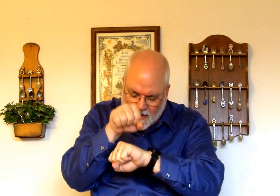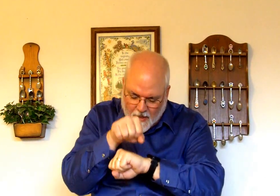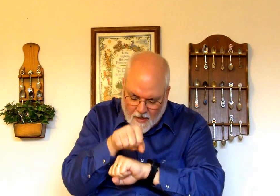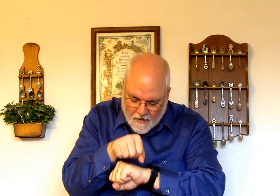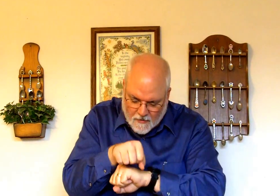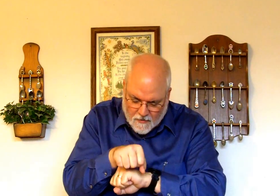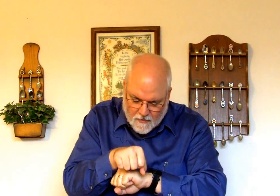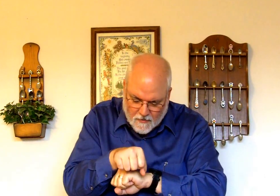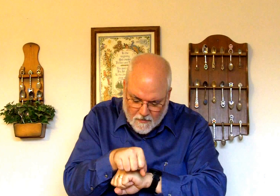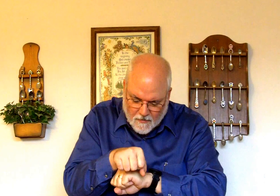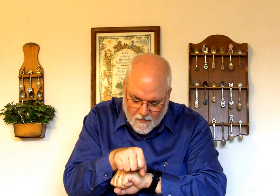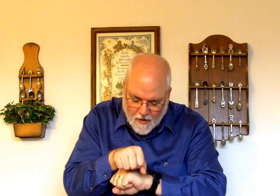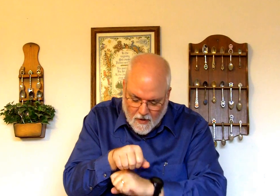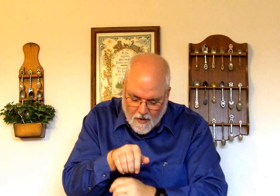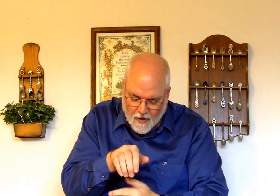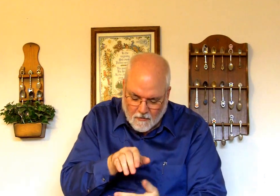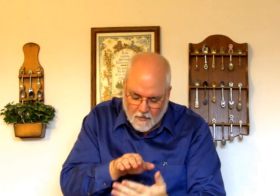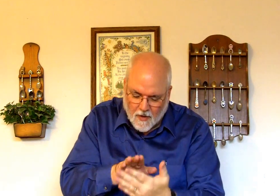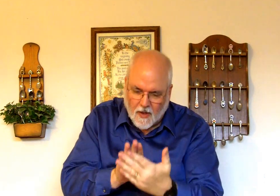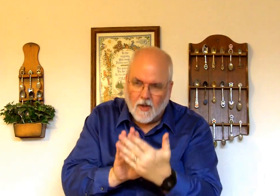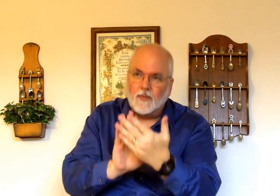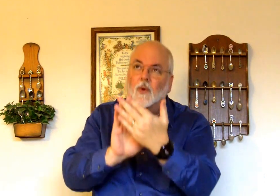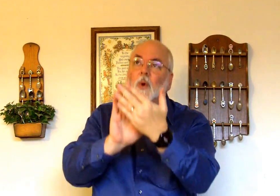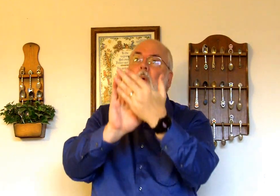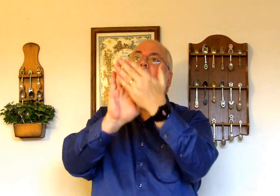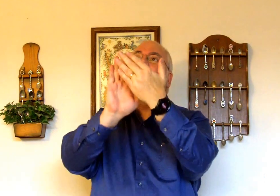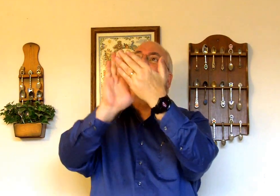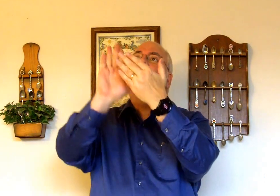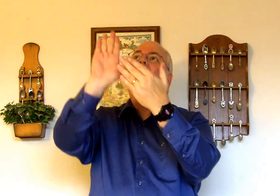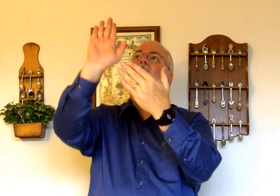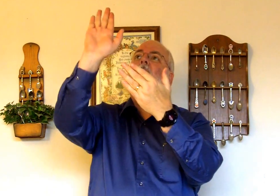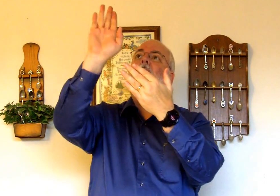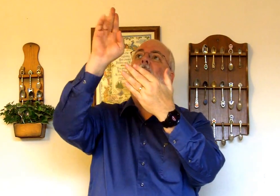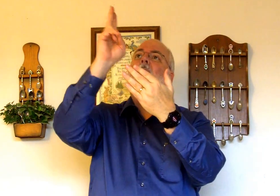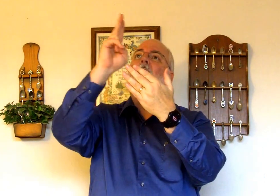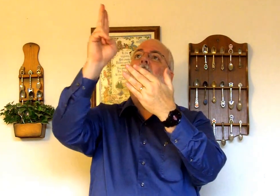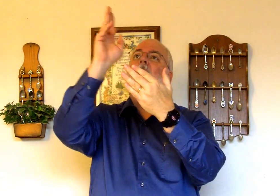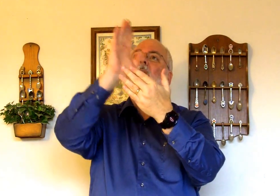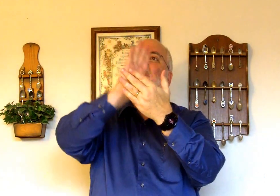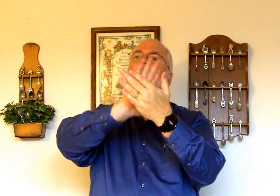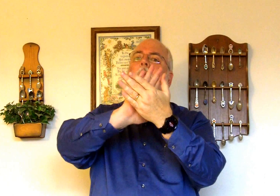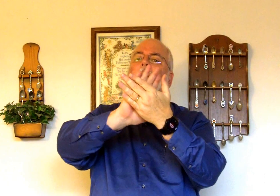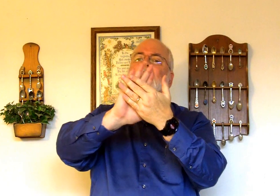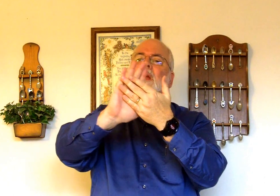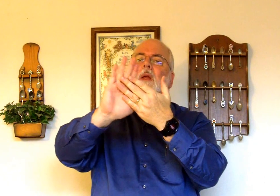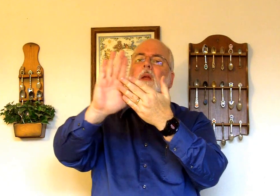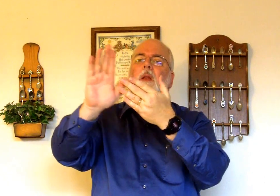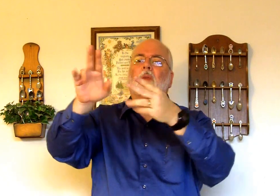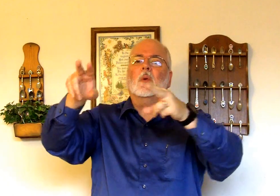down before your holy throne.